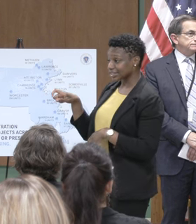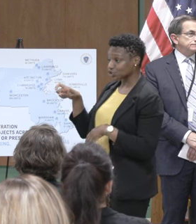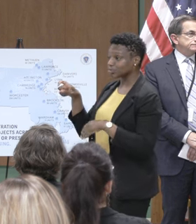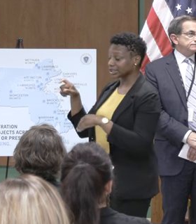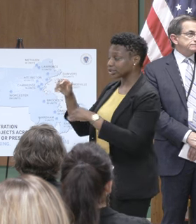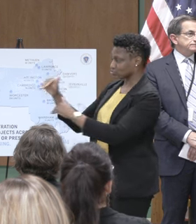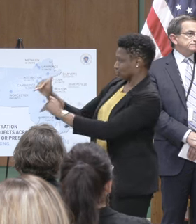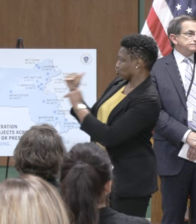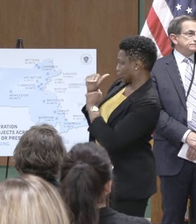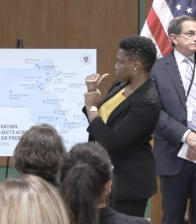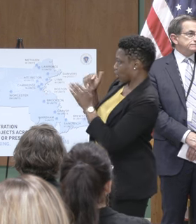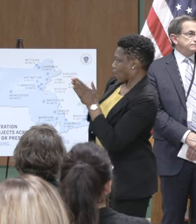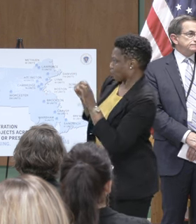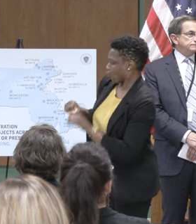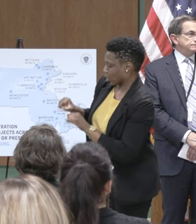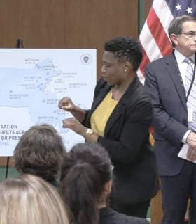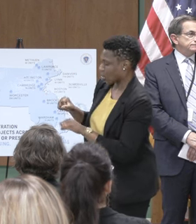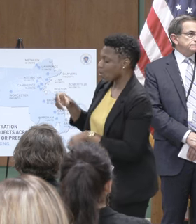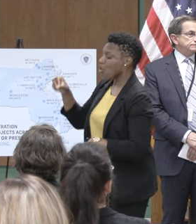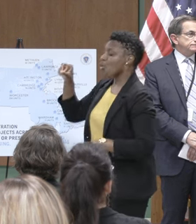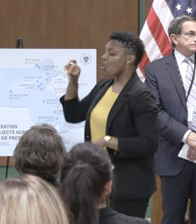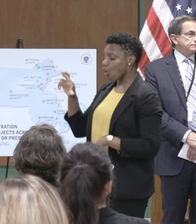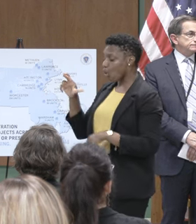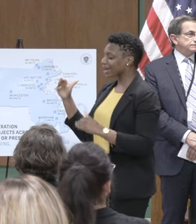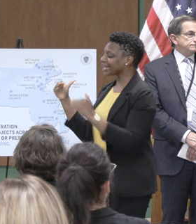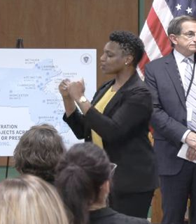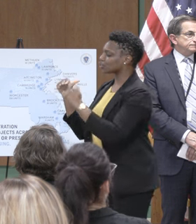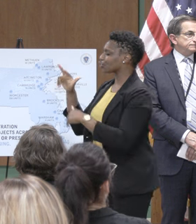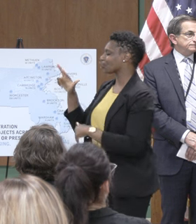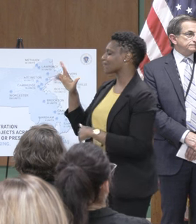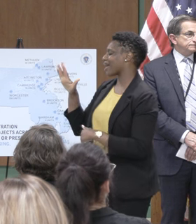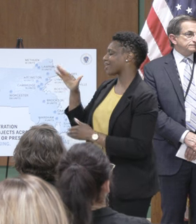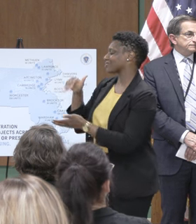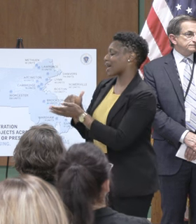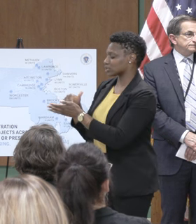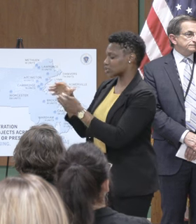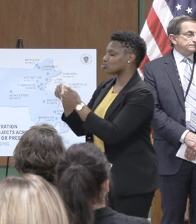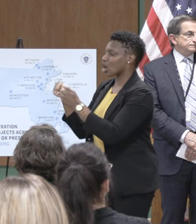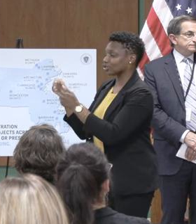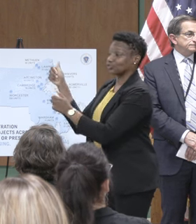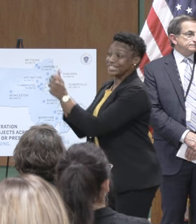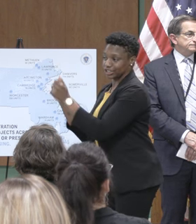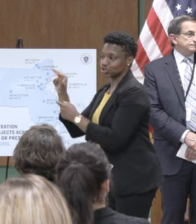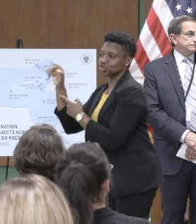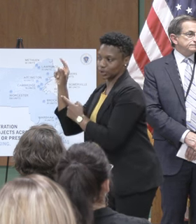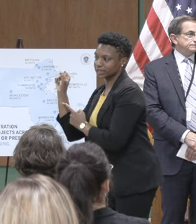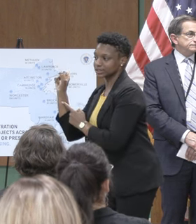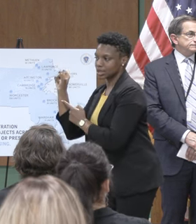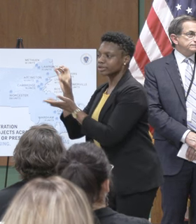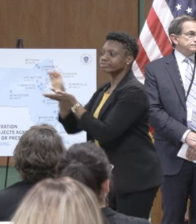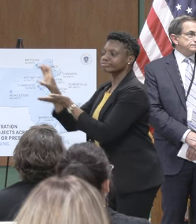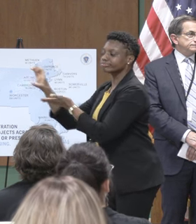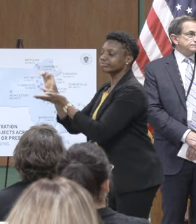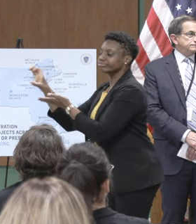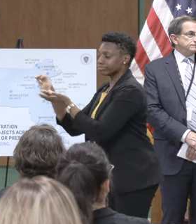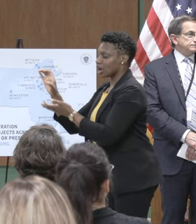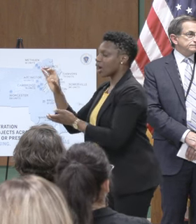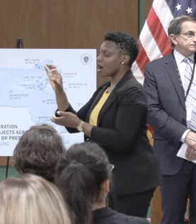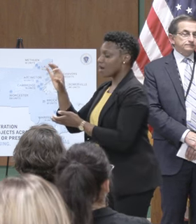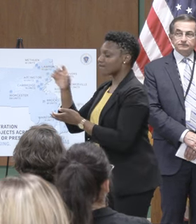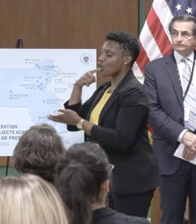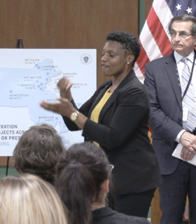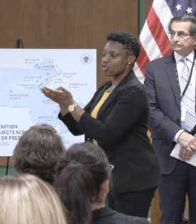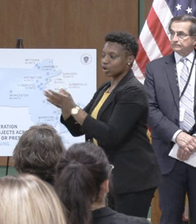affordable or fractional payments equal to thirty five thousand dollars per unit produced has to go into our affordable housing trust